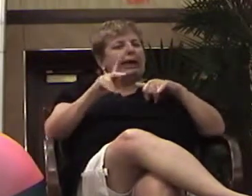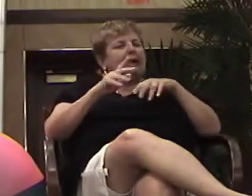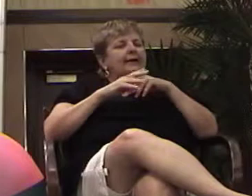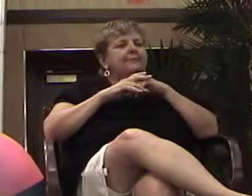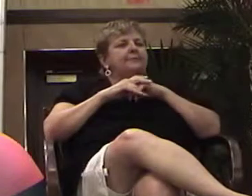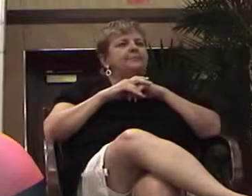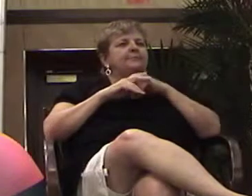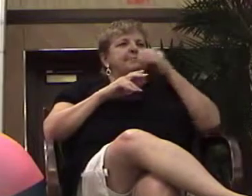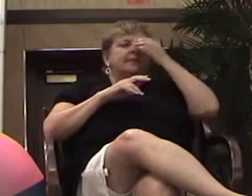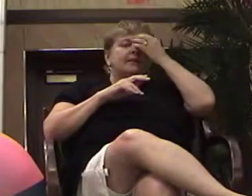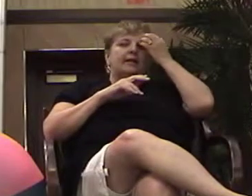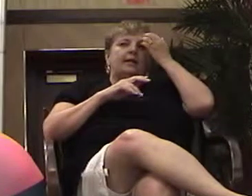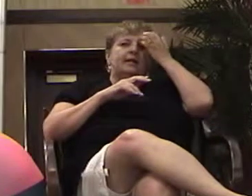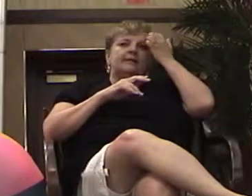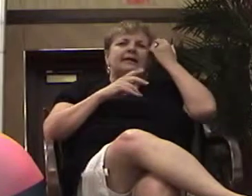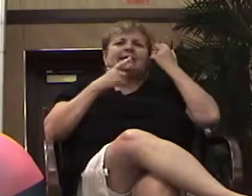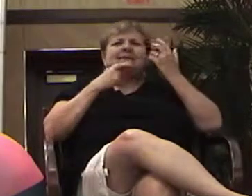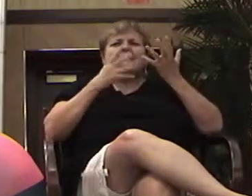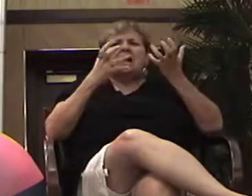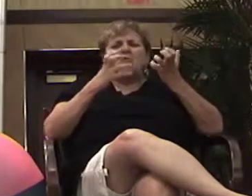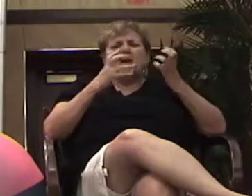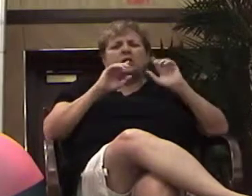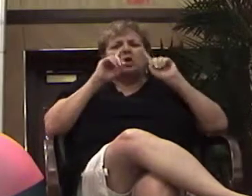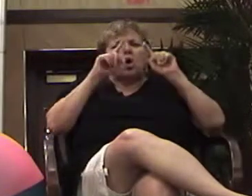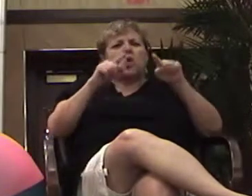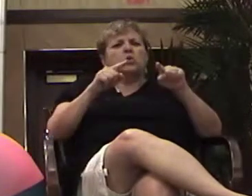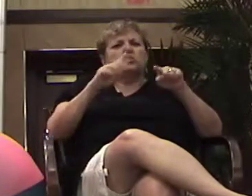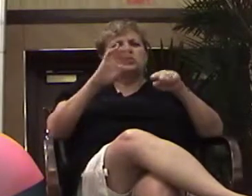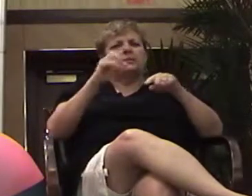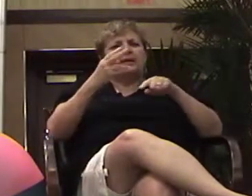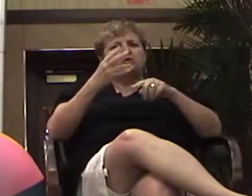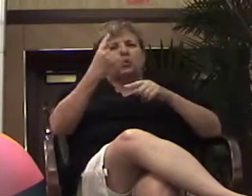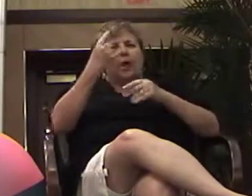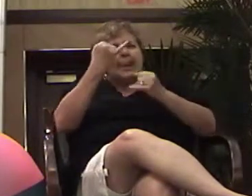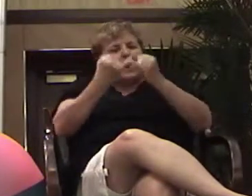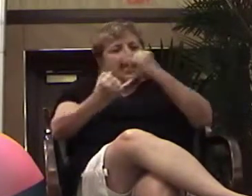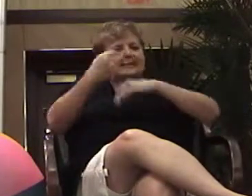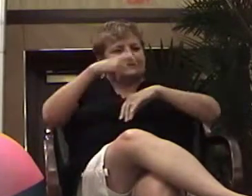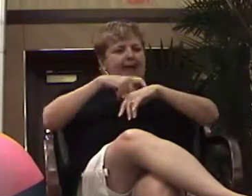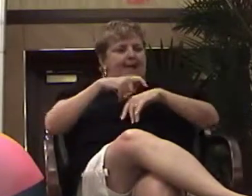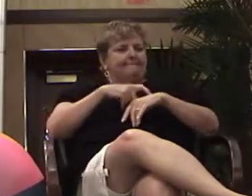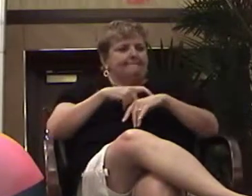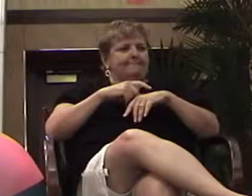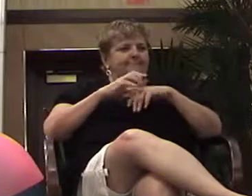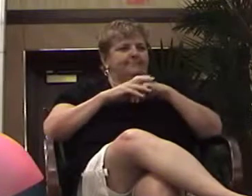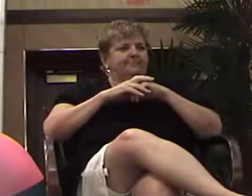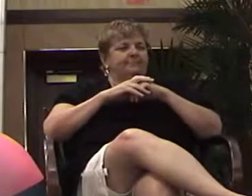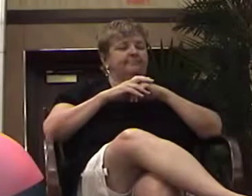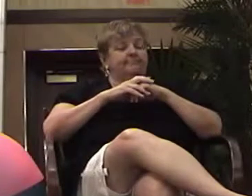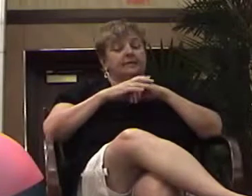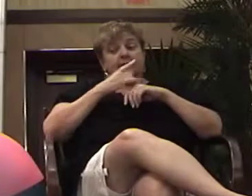And he said, I want to take him there for one last time. I said, okay, let's go.